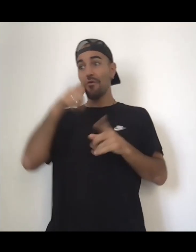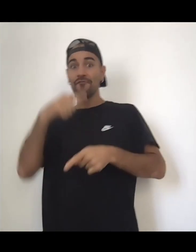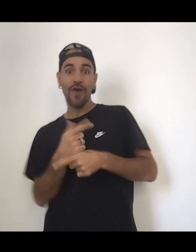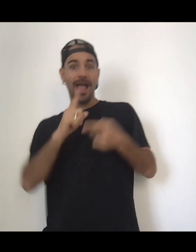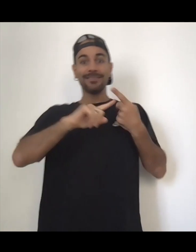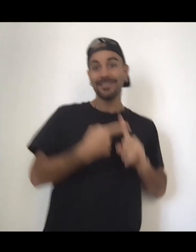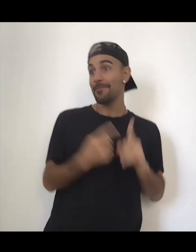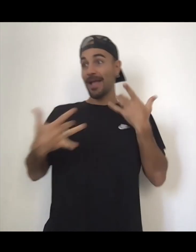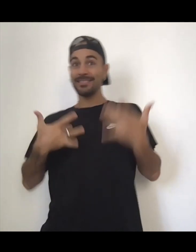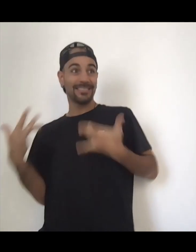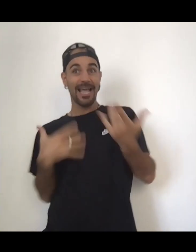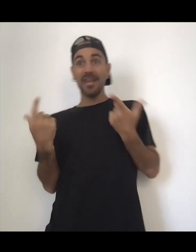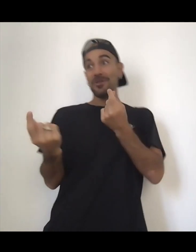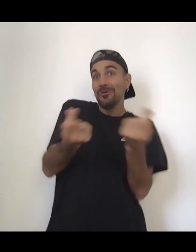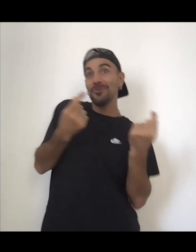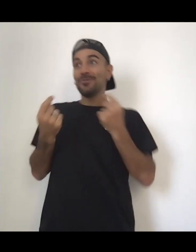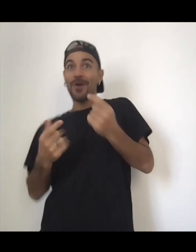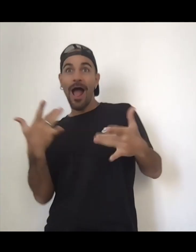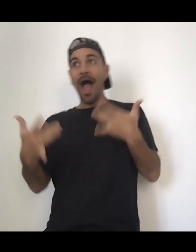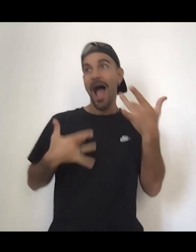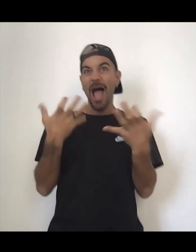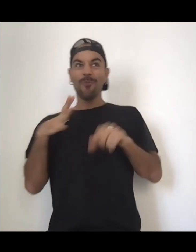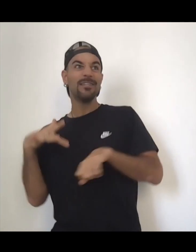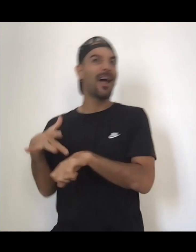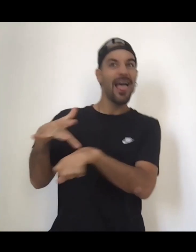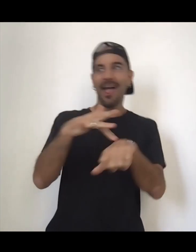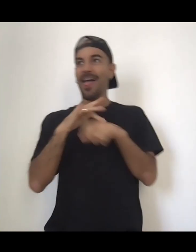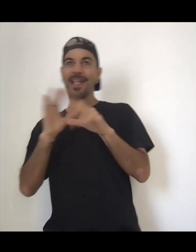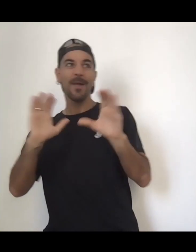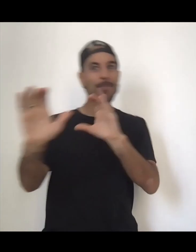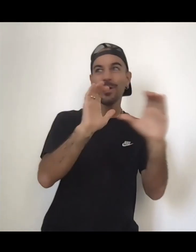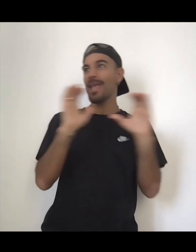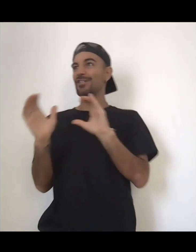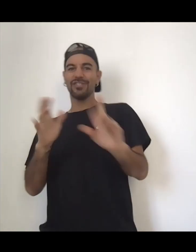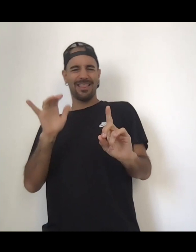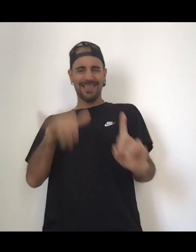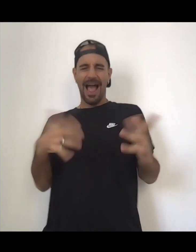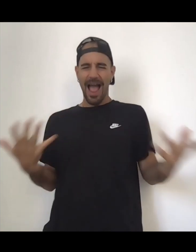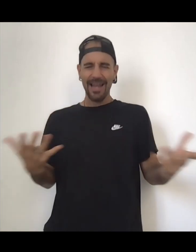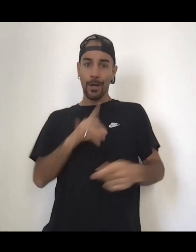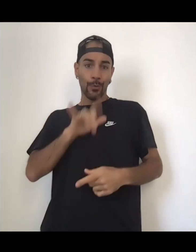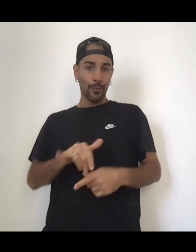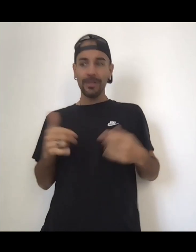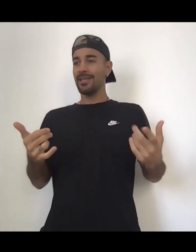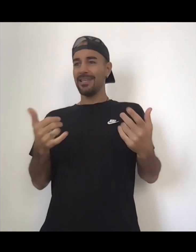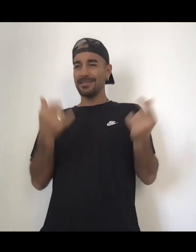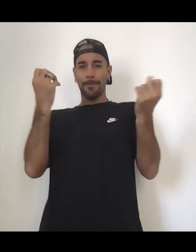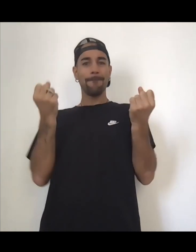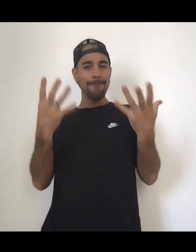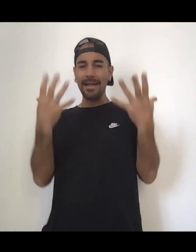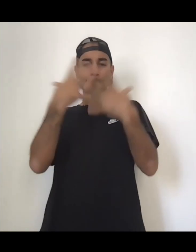siblings and neighbors and all these beautiful things. And I really do feel that I am all of those beautiful things. Absolutely.